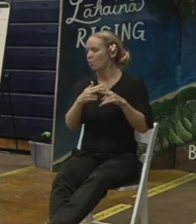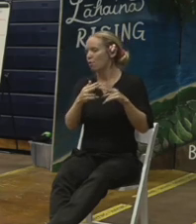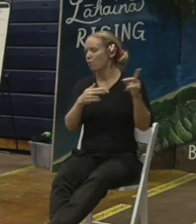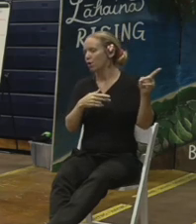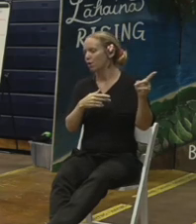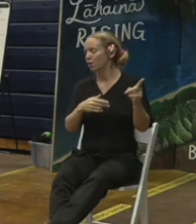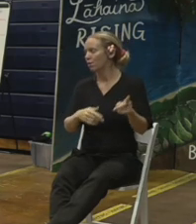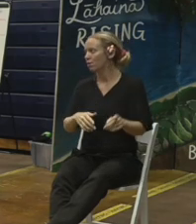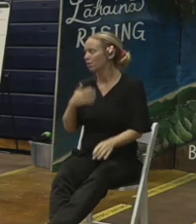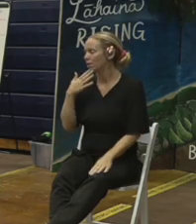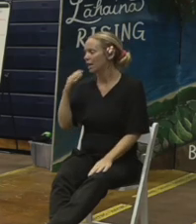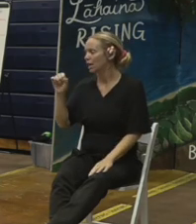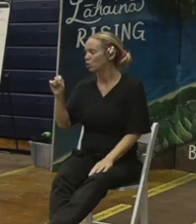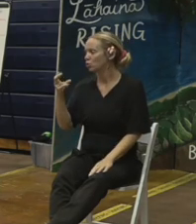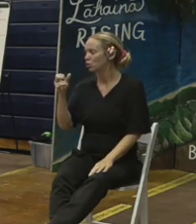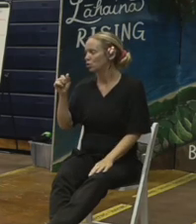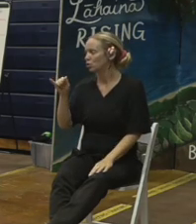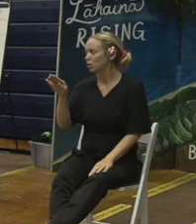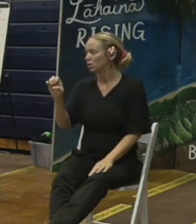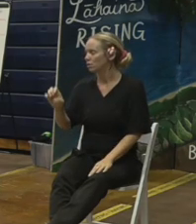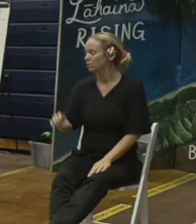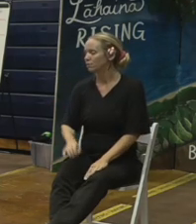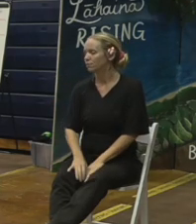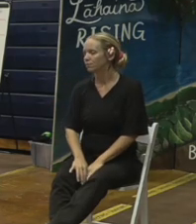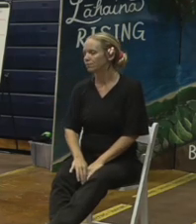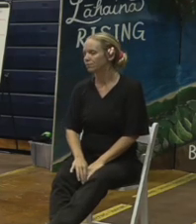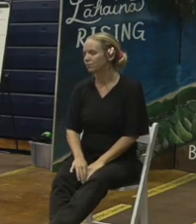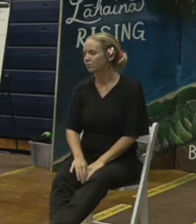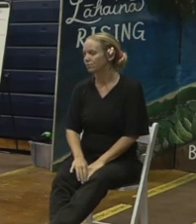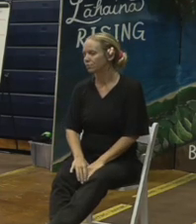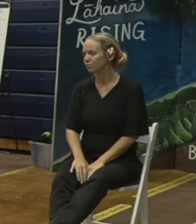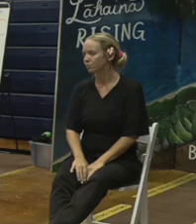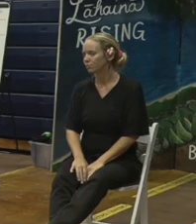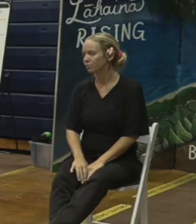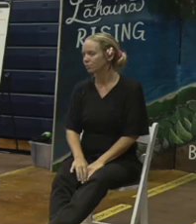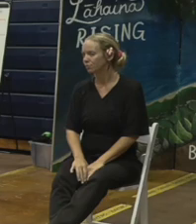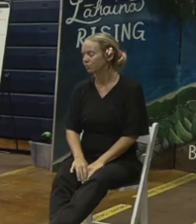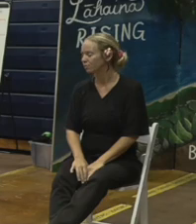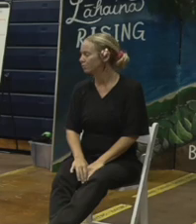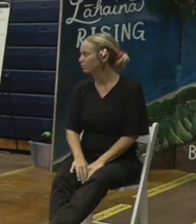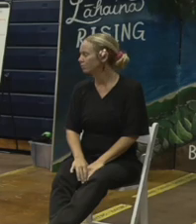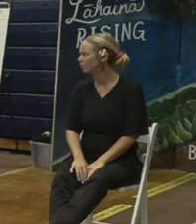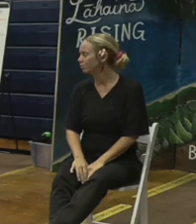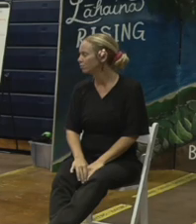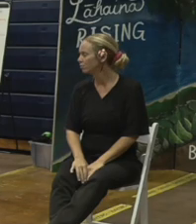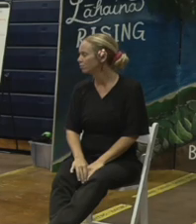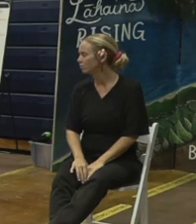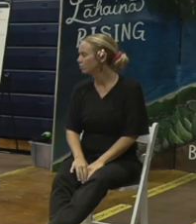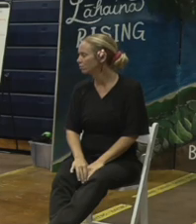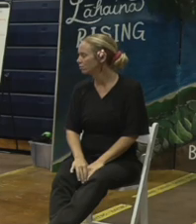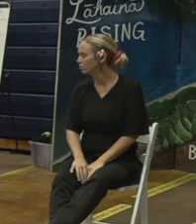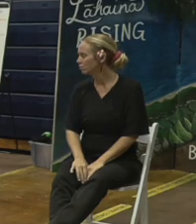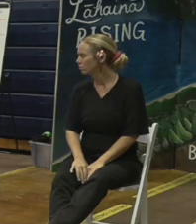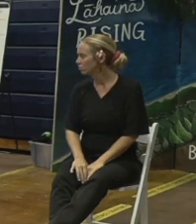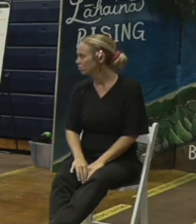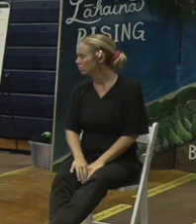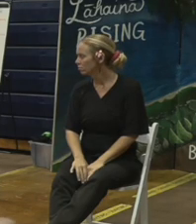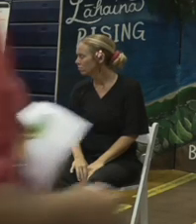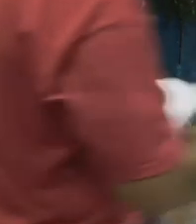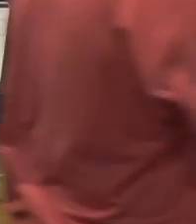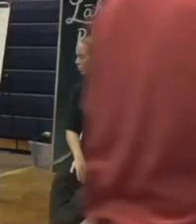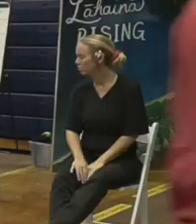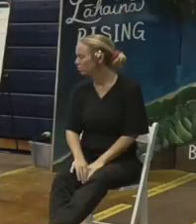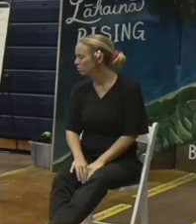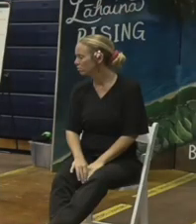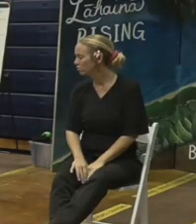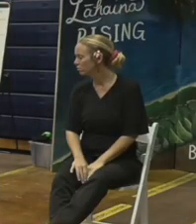thank you Shane here is the question not sure who might be female or army corps how long or how long did it